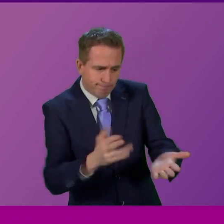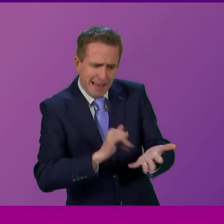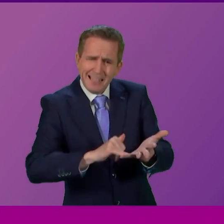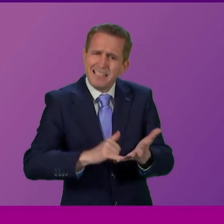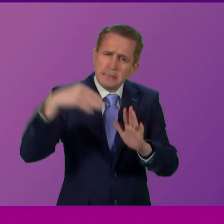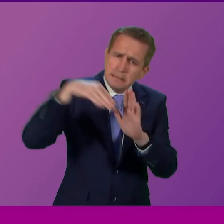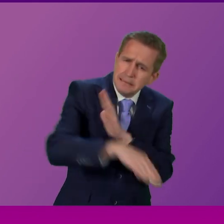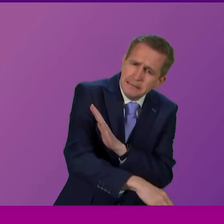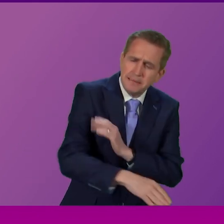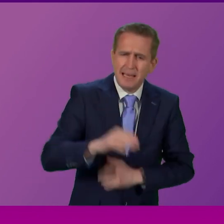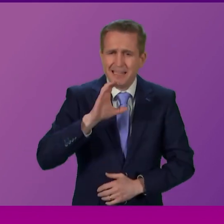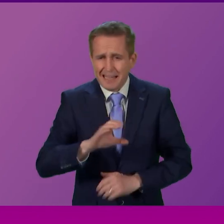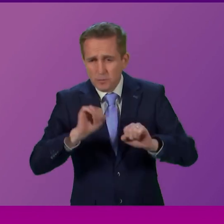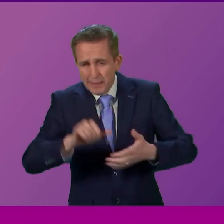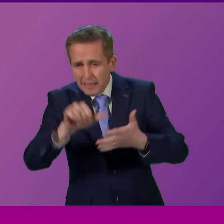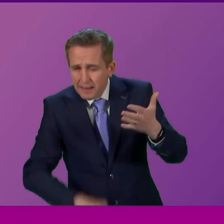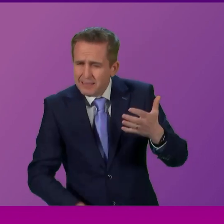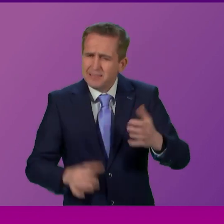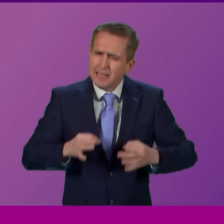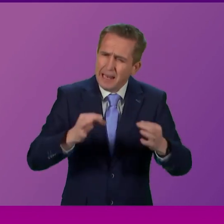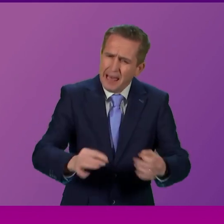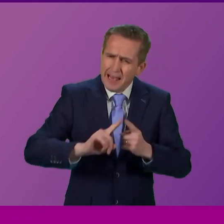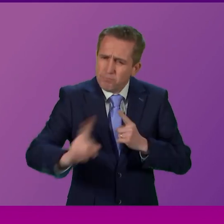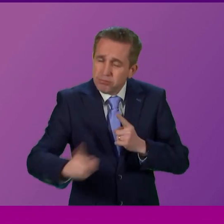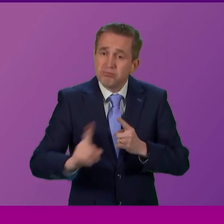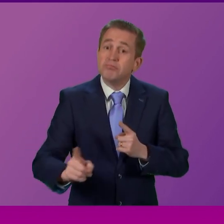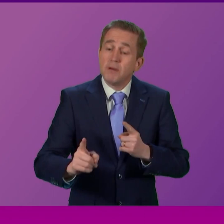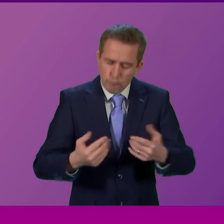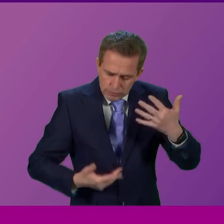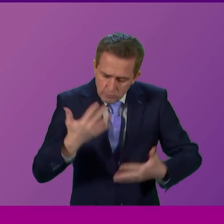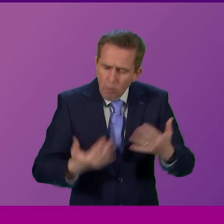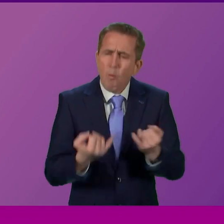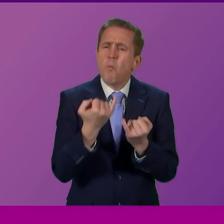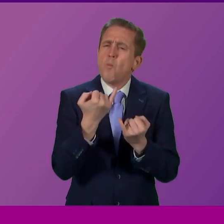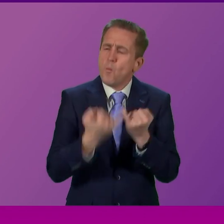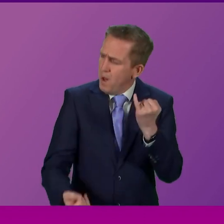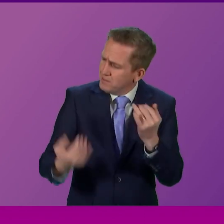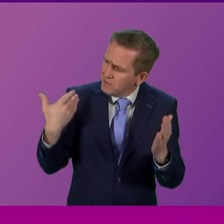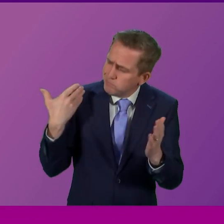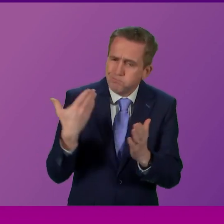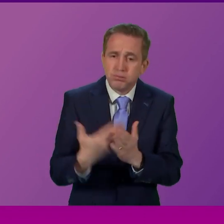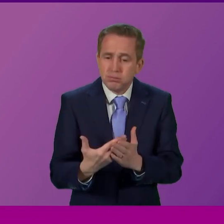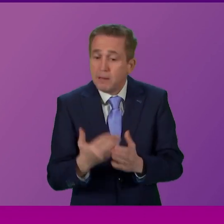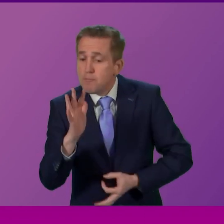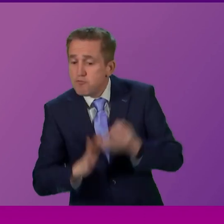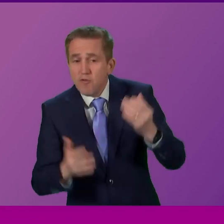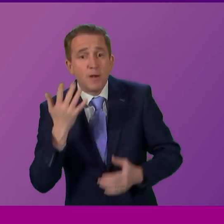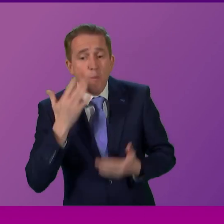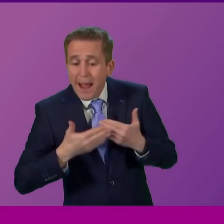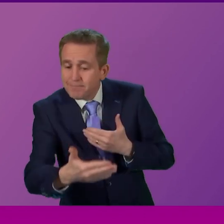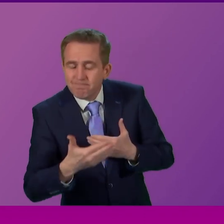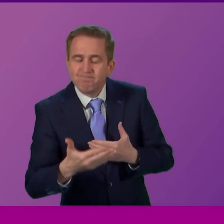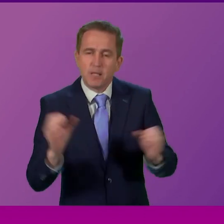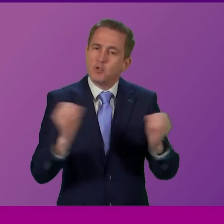cancer waiting times and delayed discharge are all at their worst ever level, with no improvement in sight. And whilst